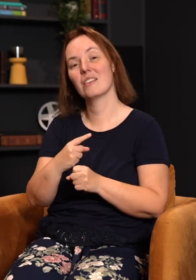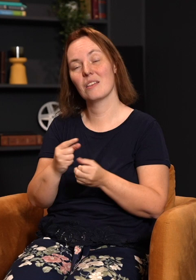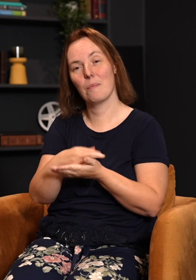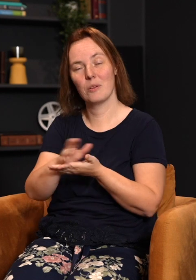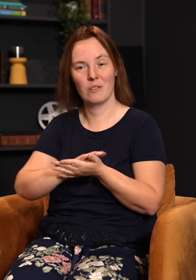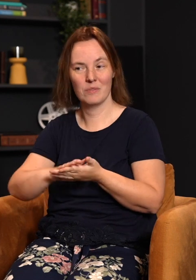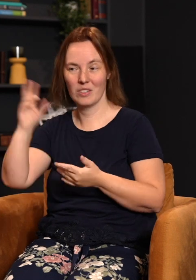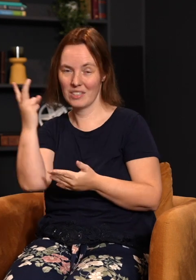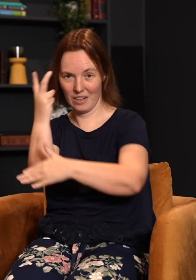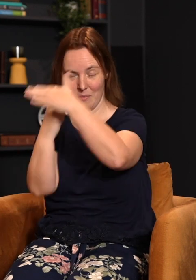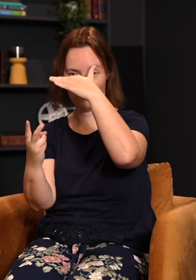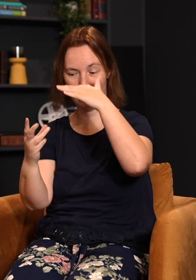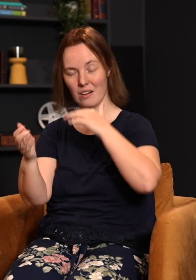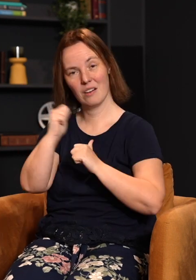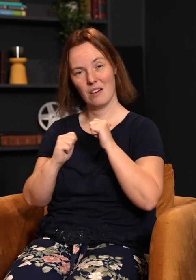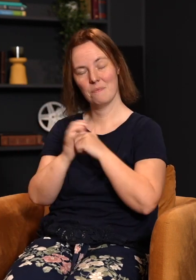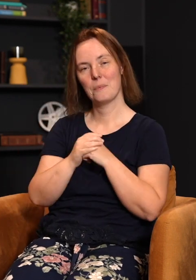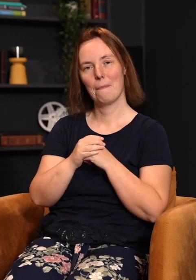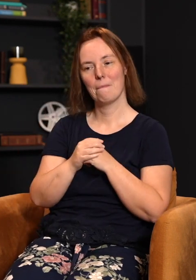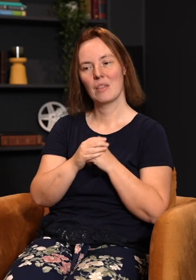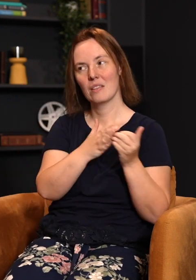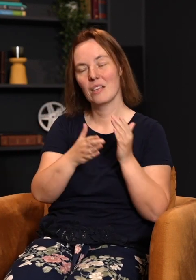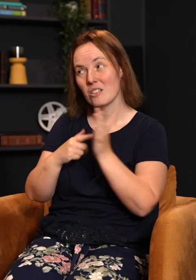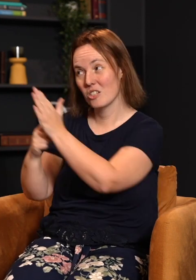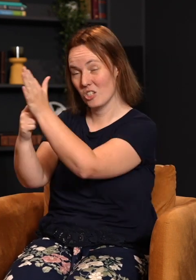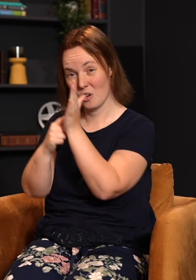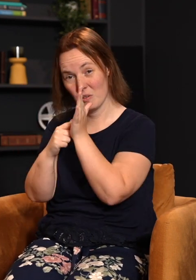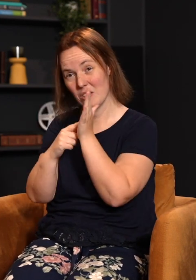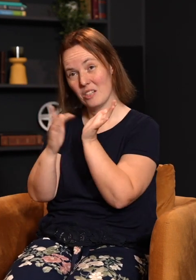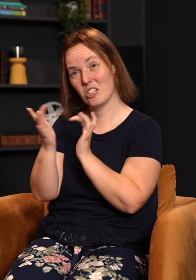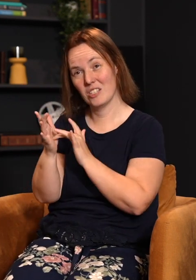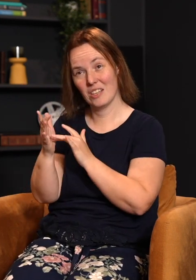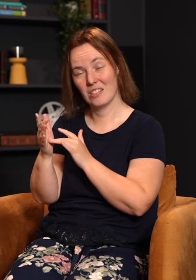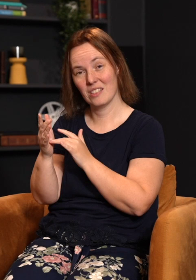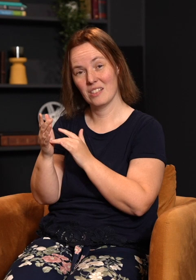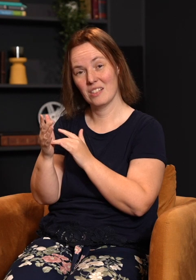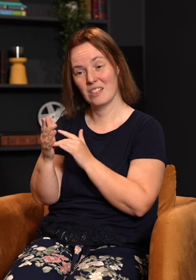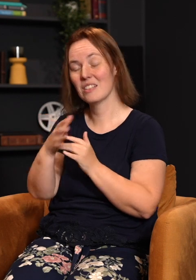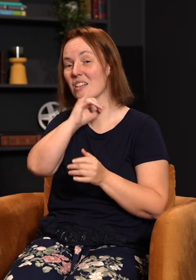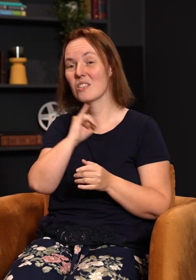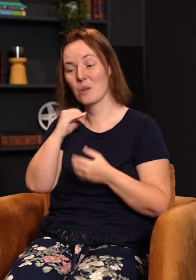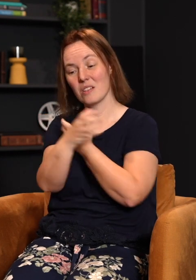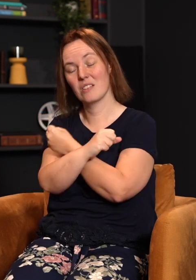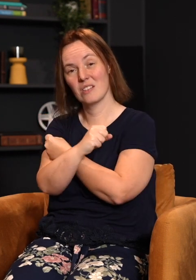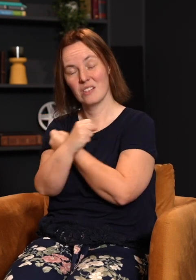The second prophetic enactment that points to Jesus is the story of Israel's deliverance from slavery in Egypt.